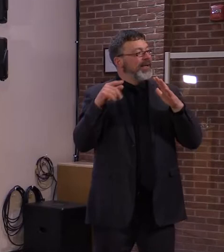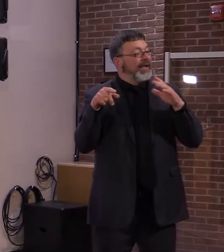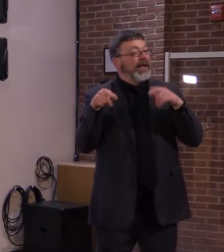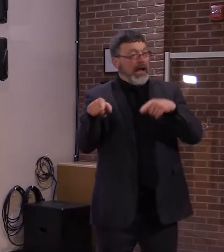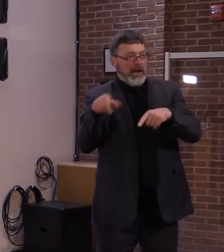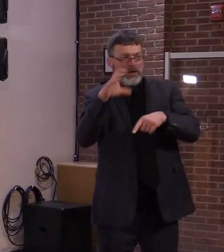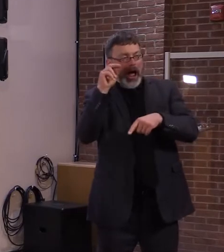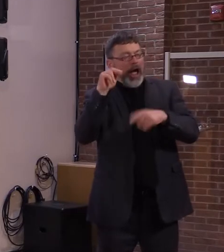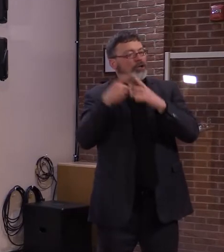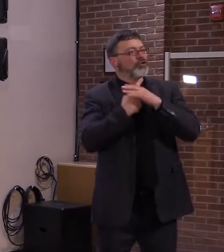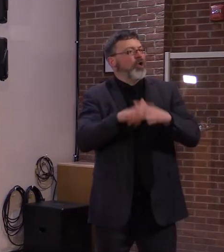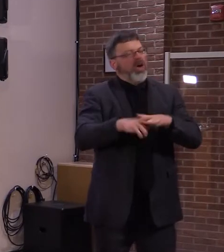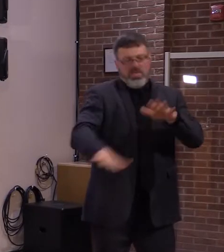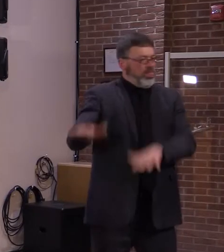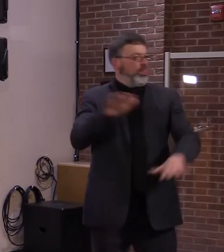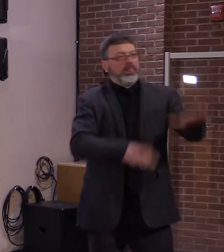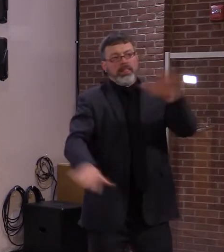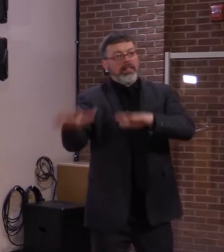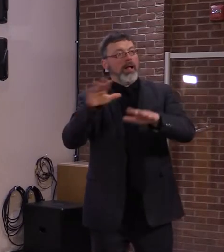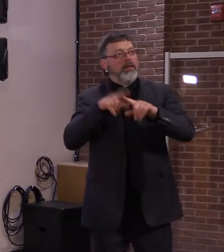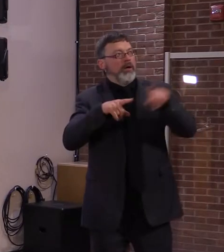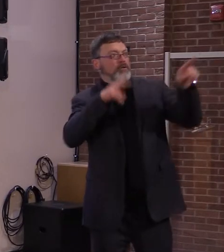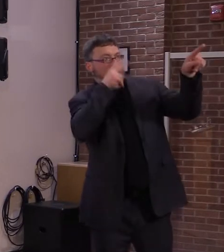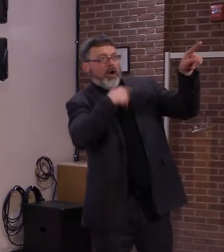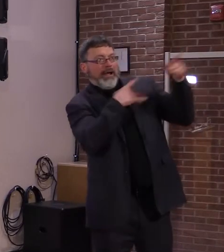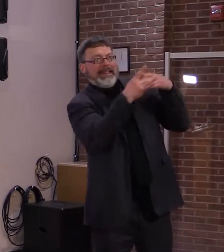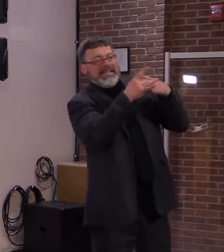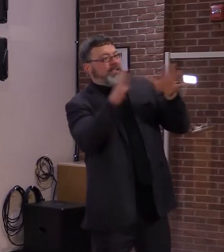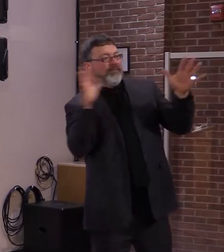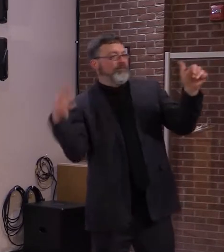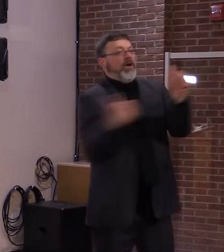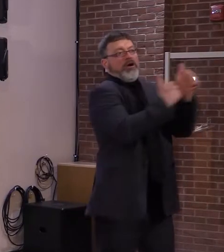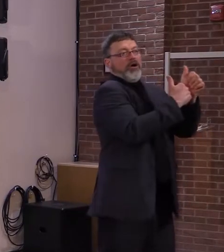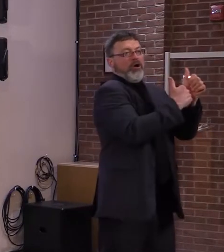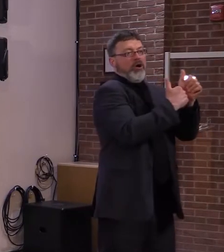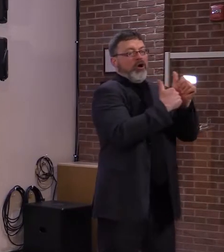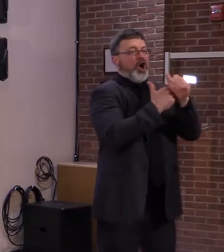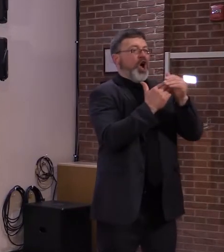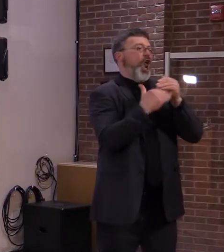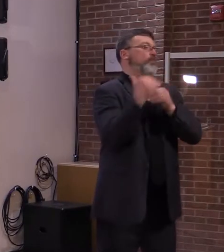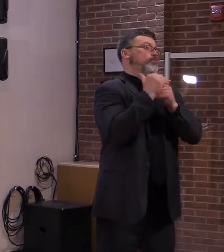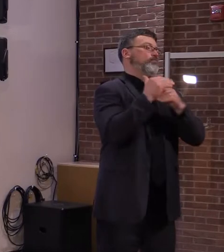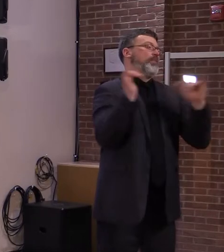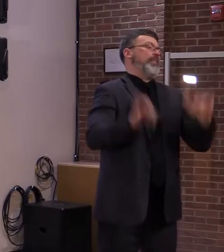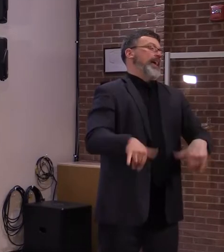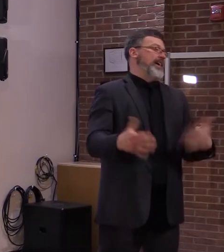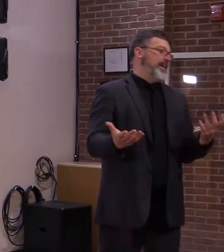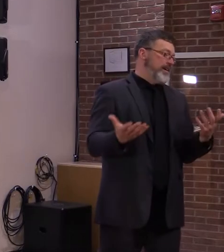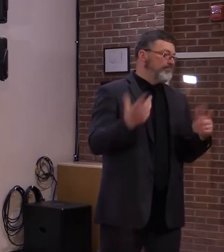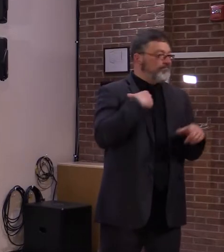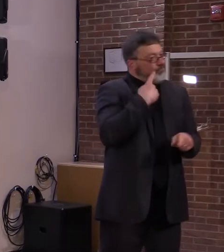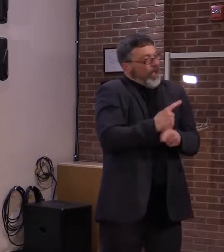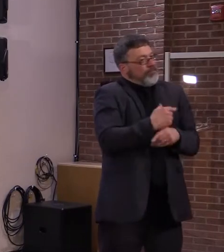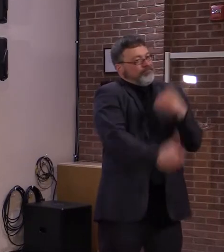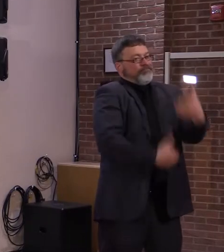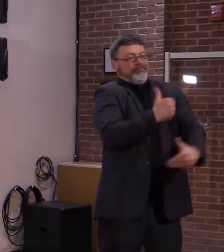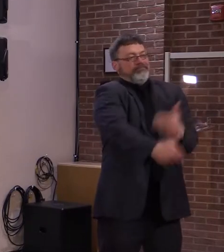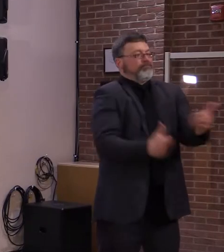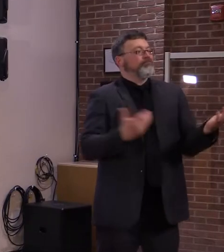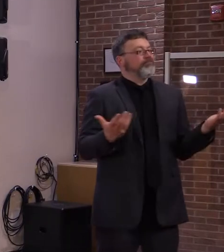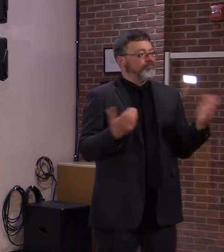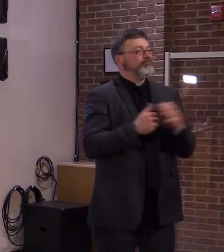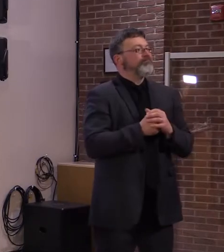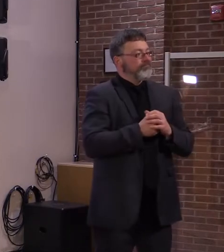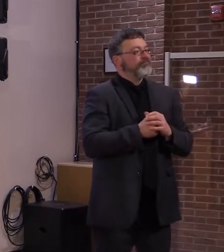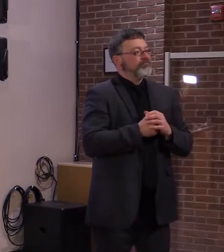percentage of the adult population vaccinated. We're also averaging our lowest weekly case count since November,